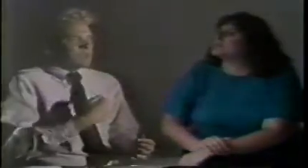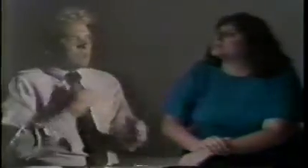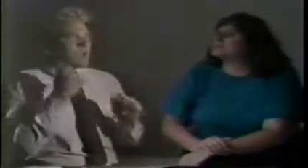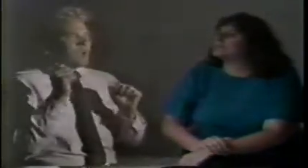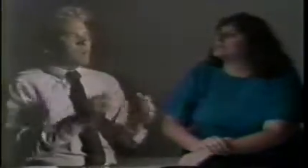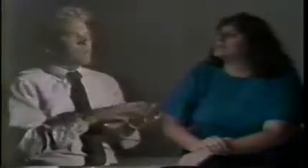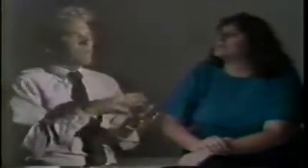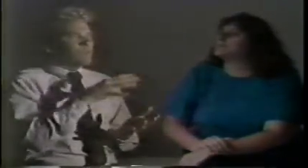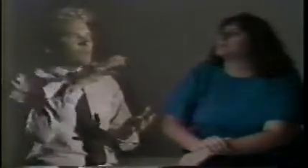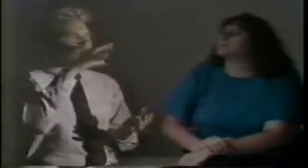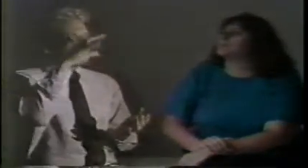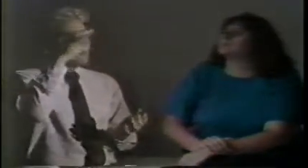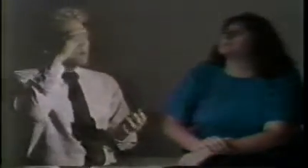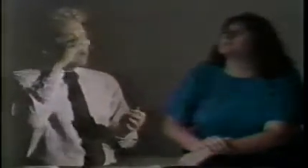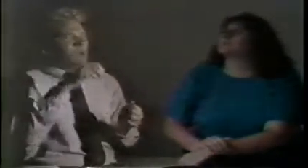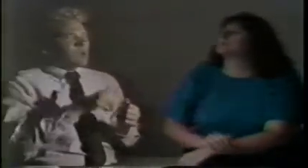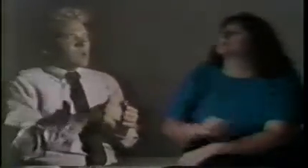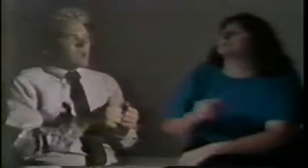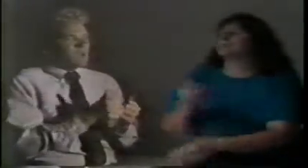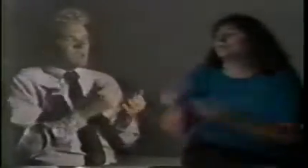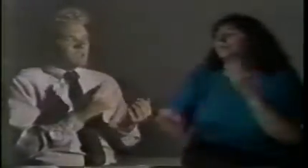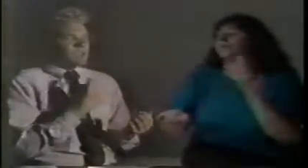I could learn how to